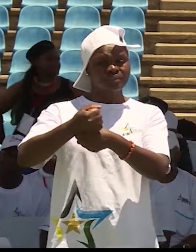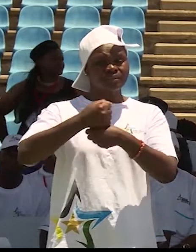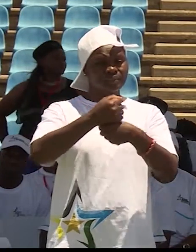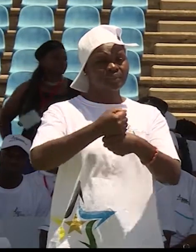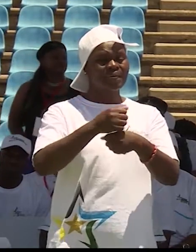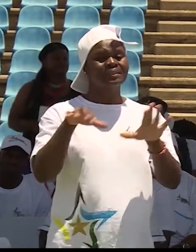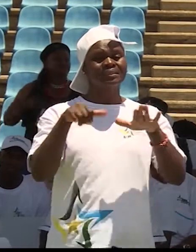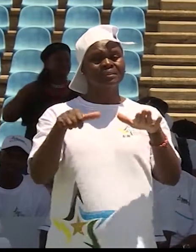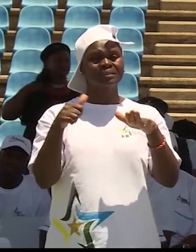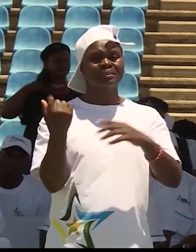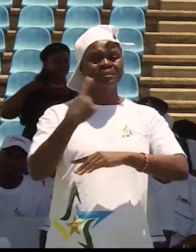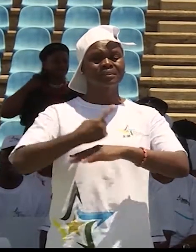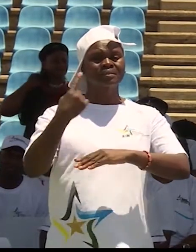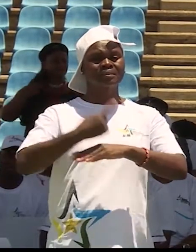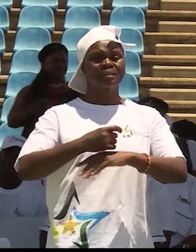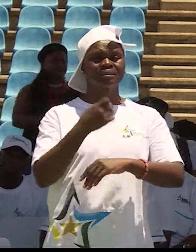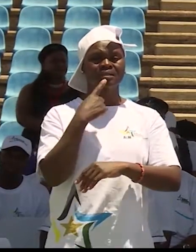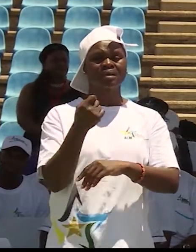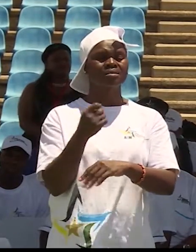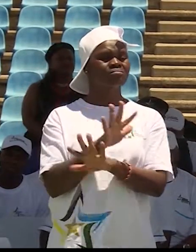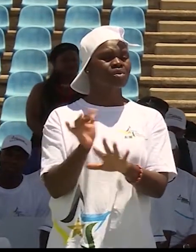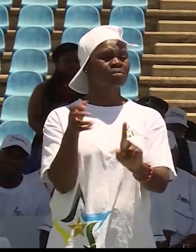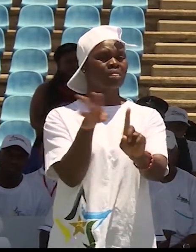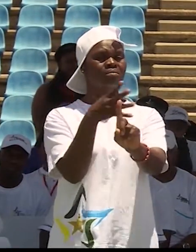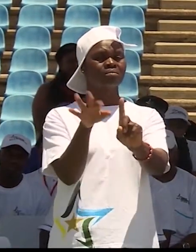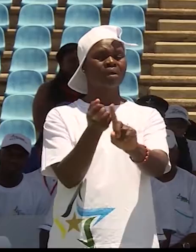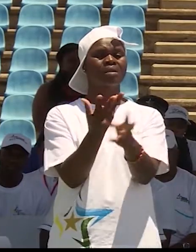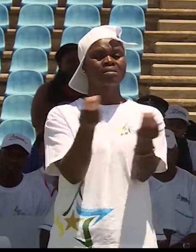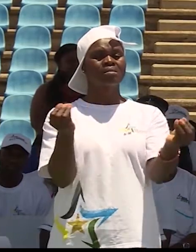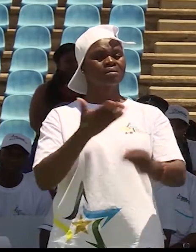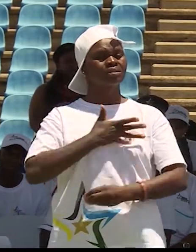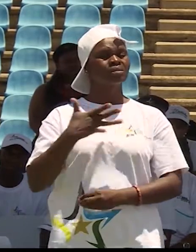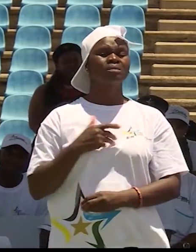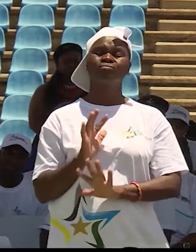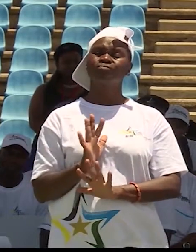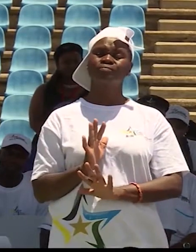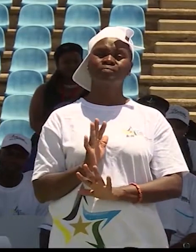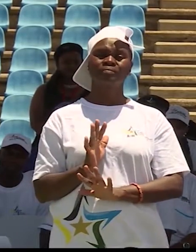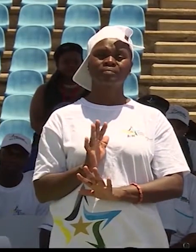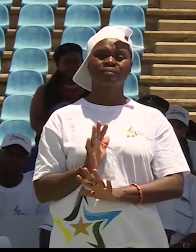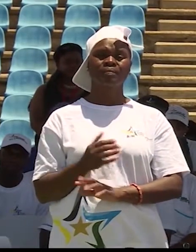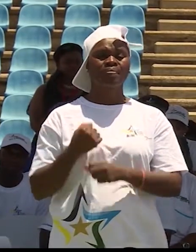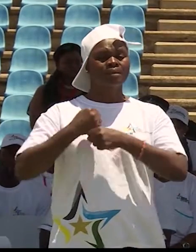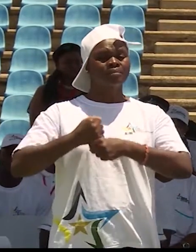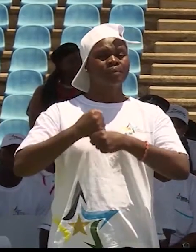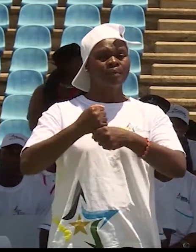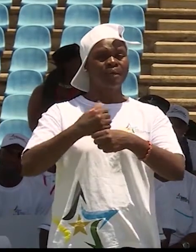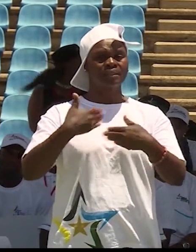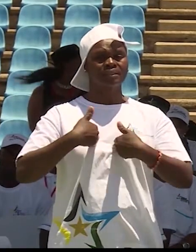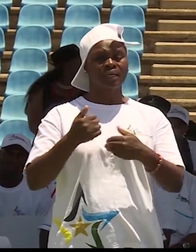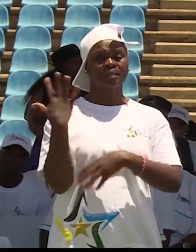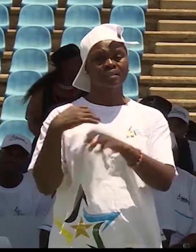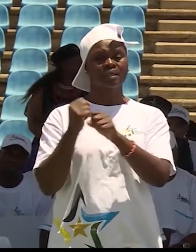days whereby we are campaigning of no violence against women and children. This campaign was started in